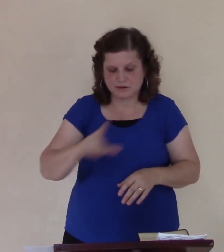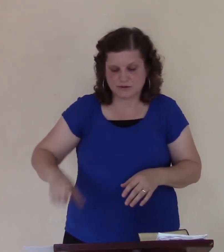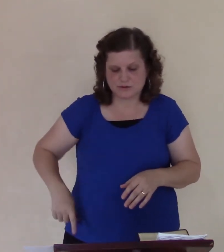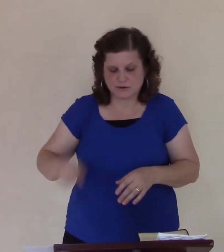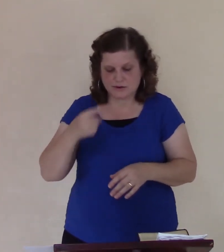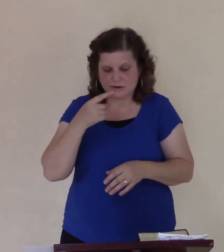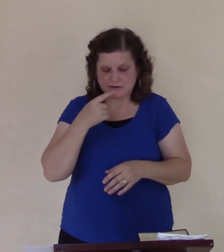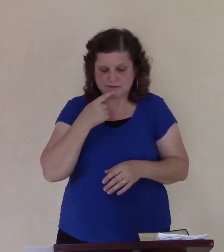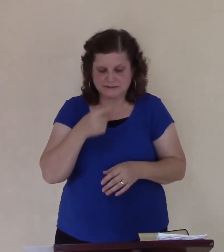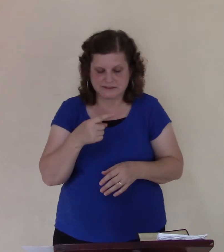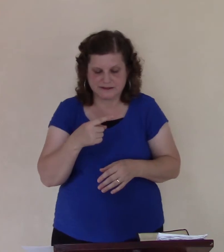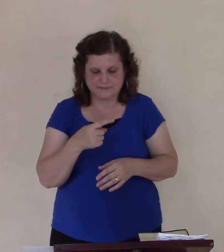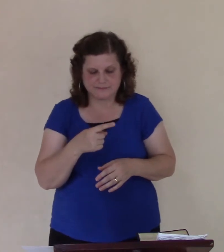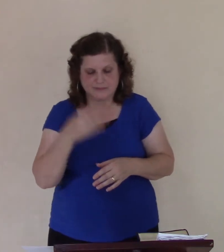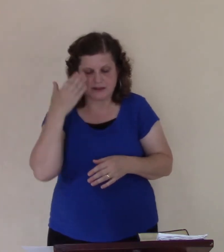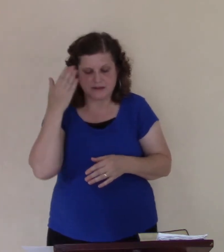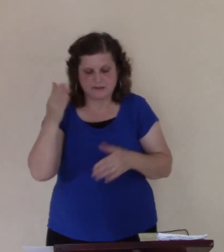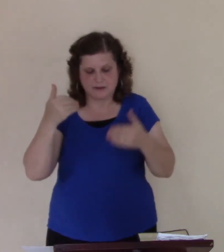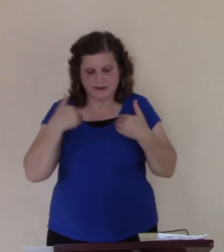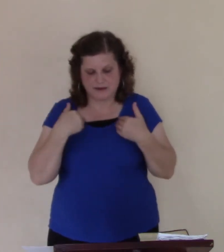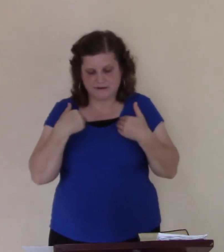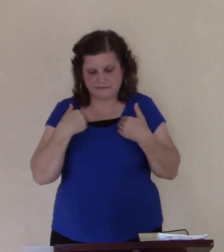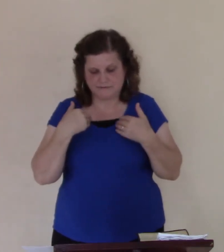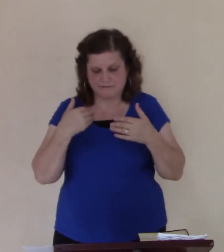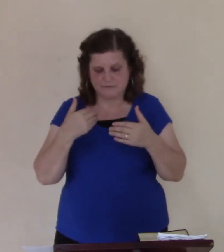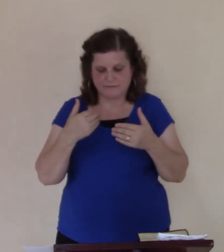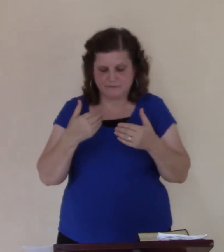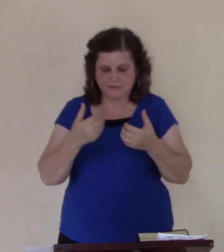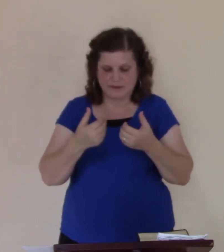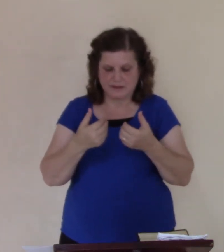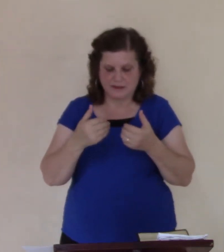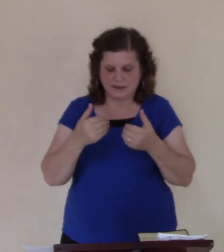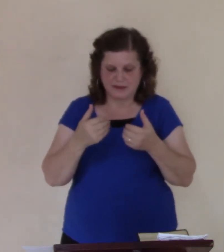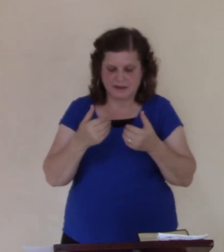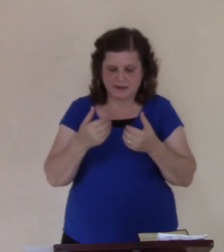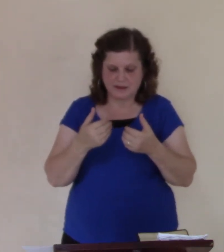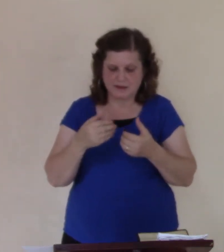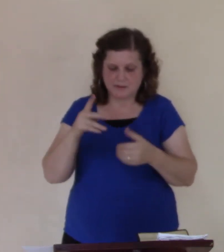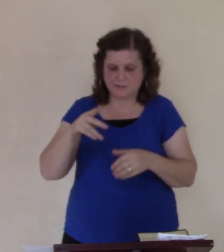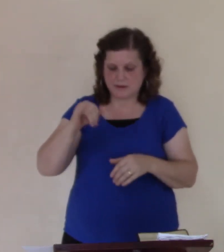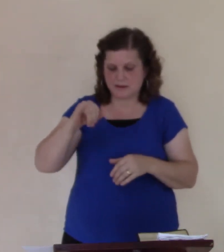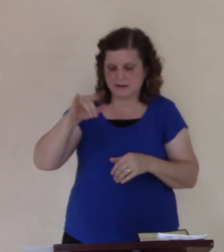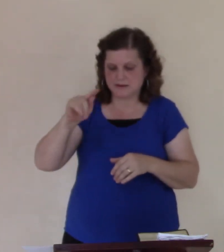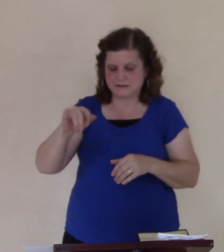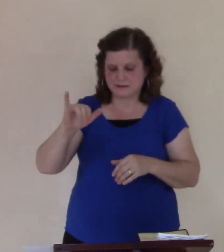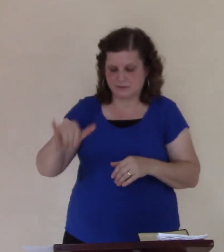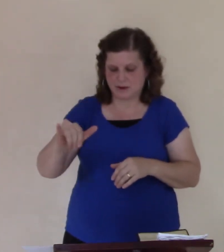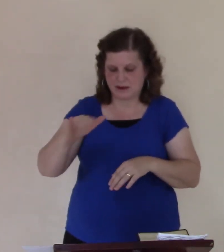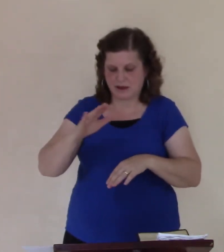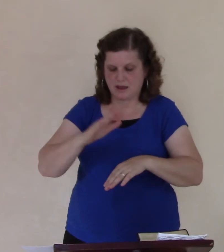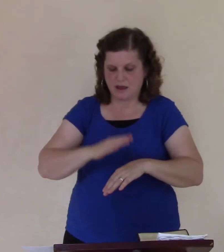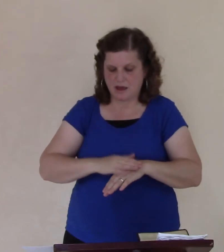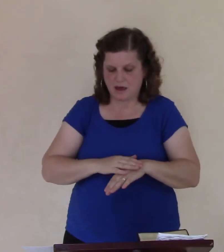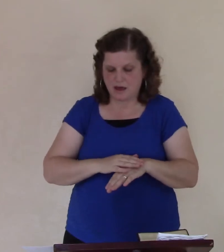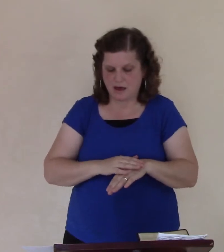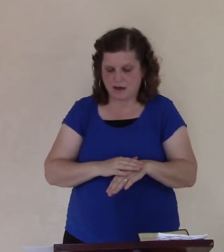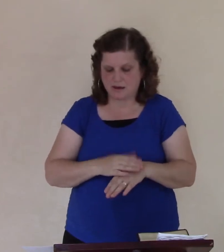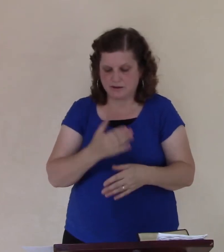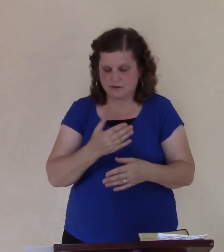compares that, he says, Verse 11, Should not Isaiah and Nineveh, that great city, whereby more than six, four